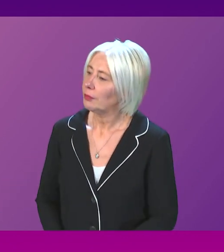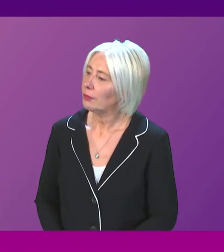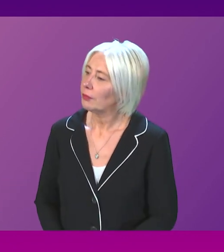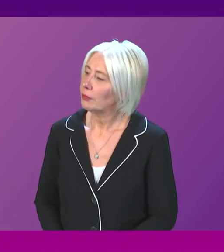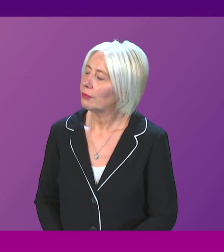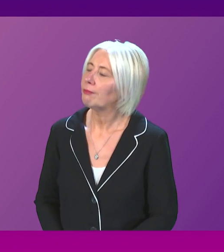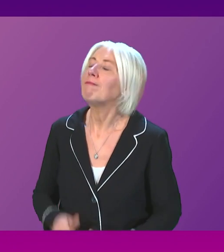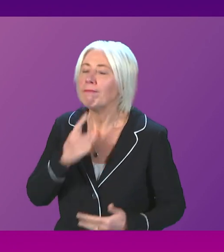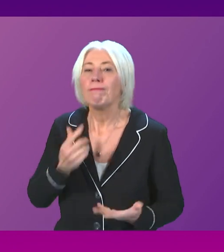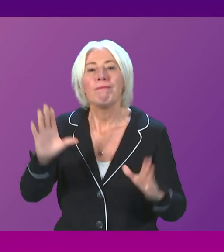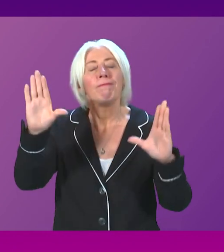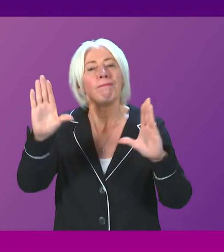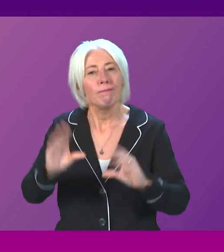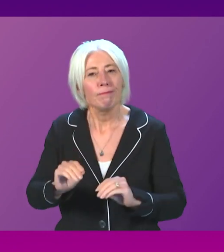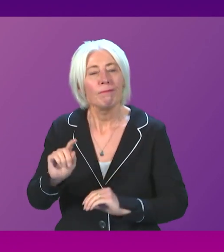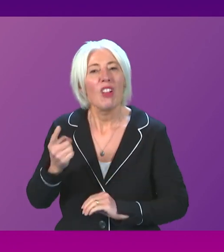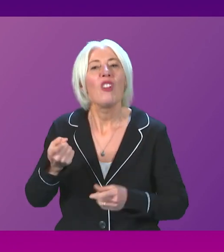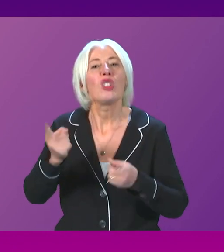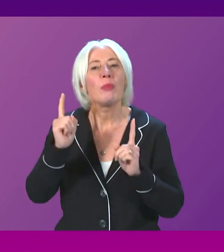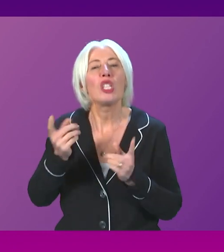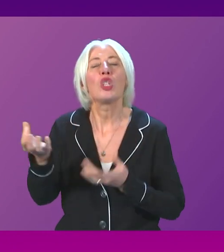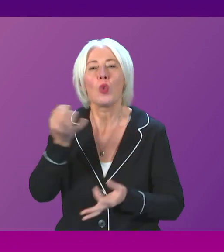That concludes First Minister's questions.